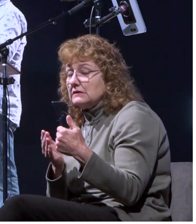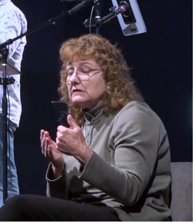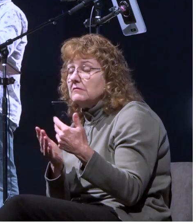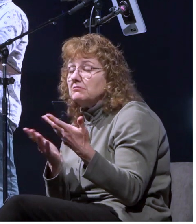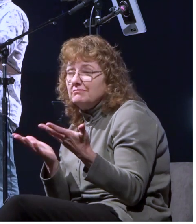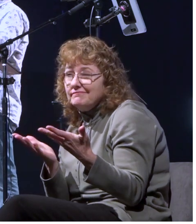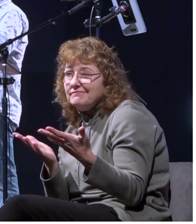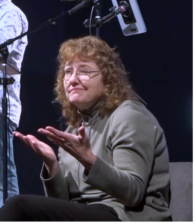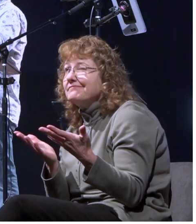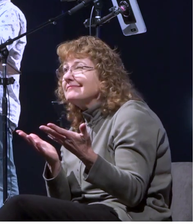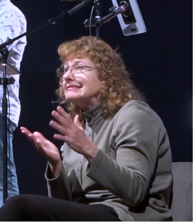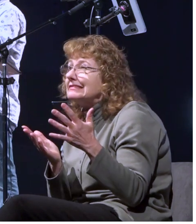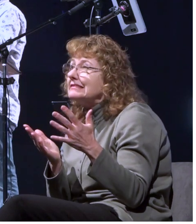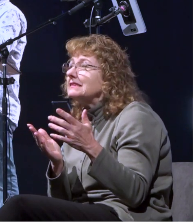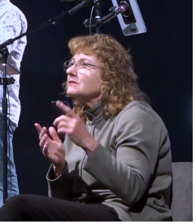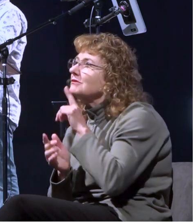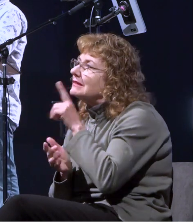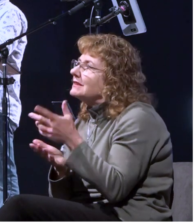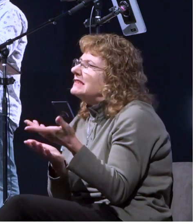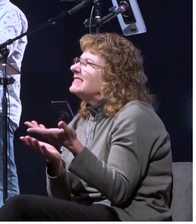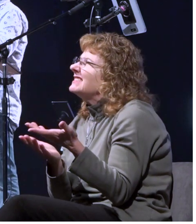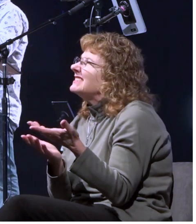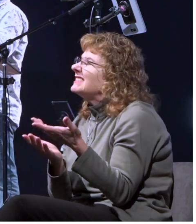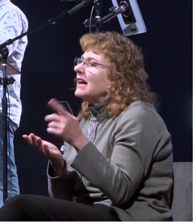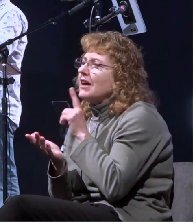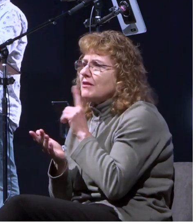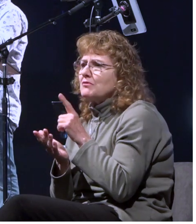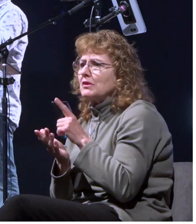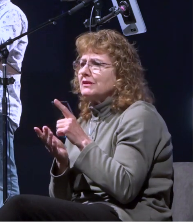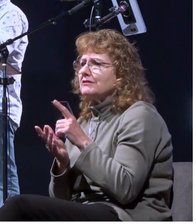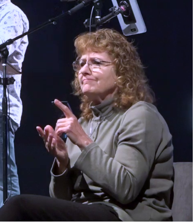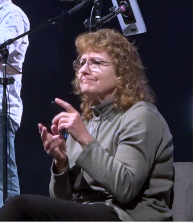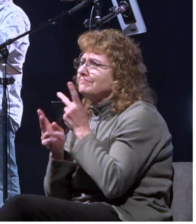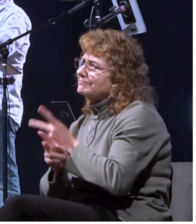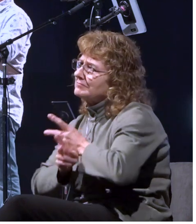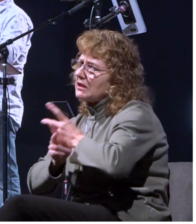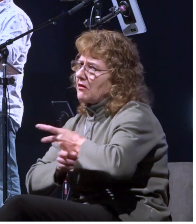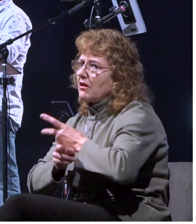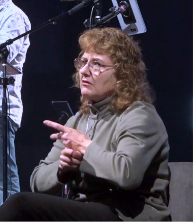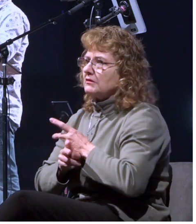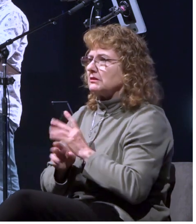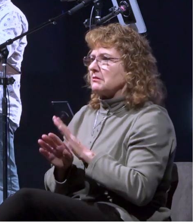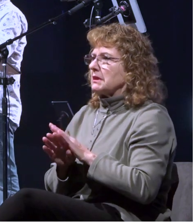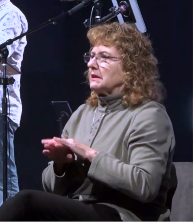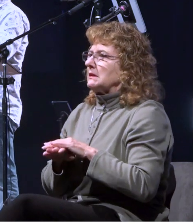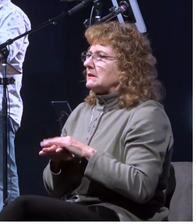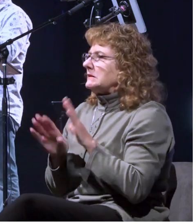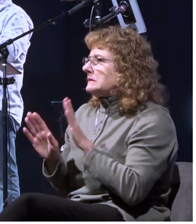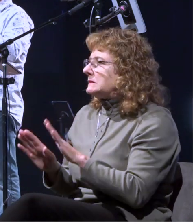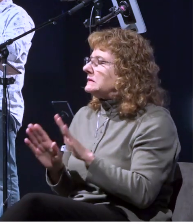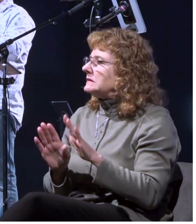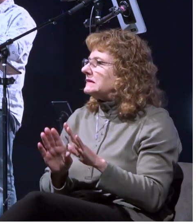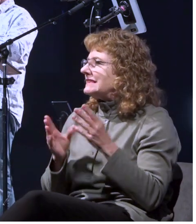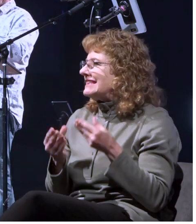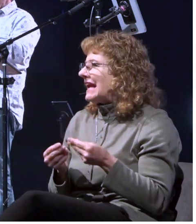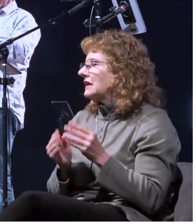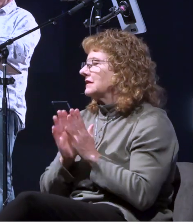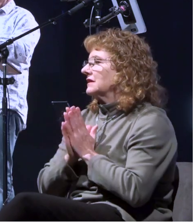i mean i handle that uh delicately talking about the book of acts coming to an end because there is an acts chapter 29